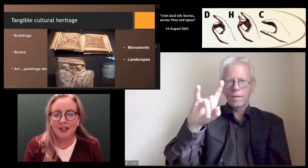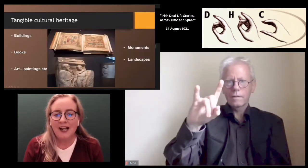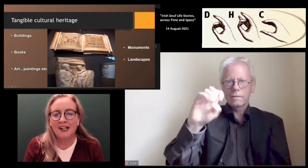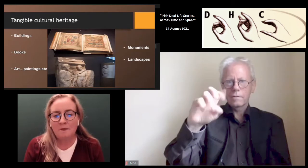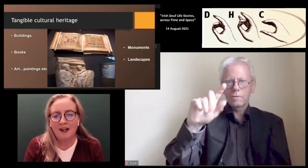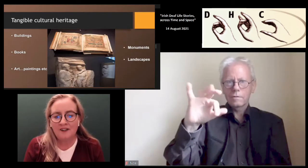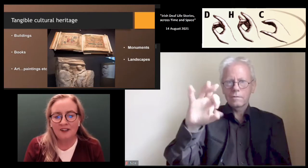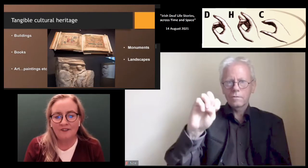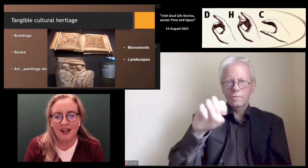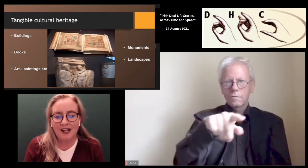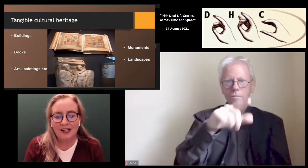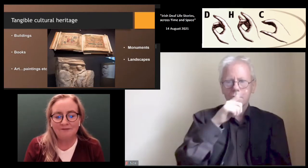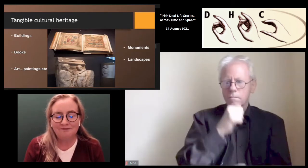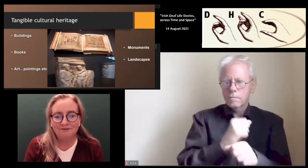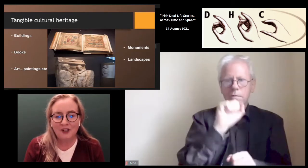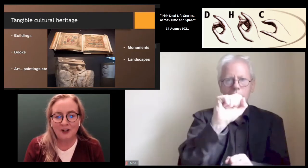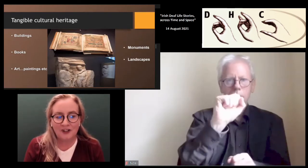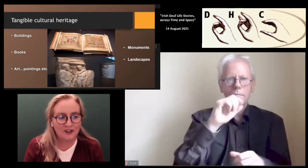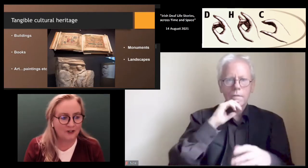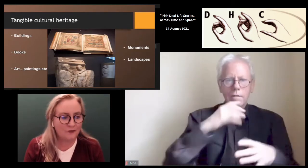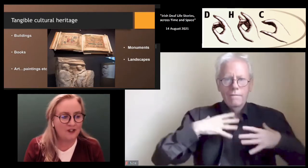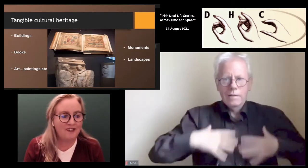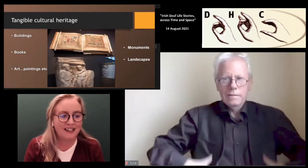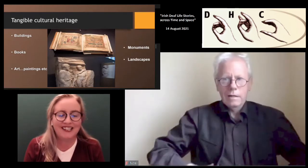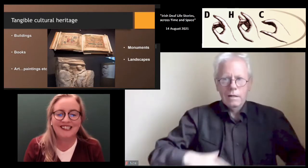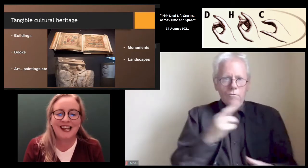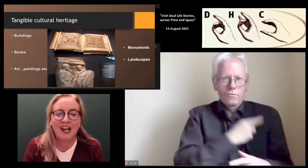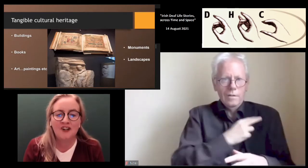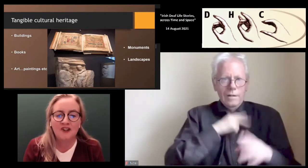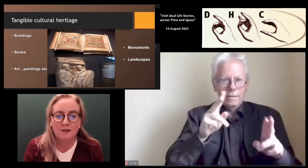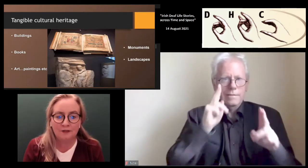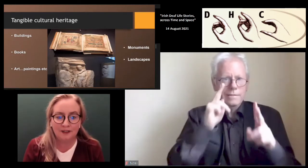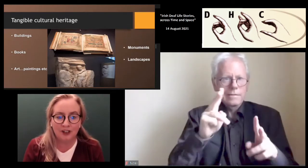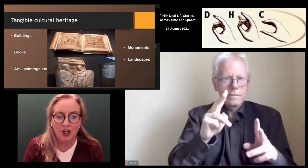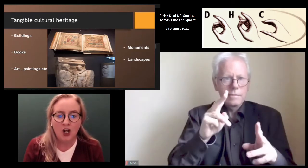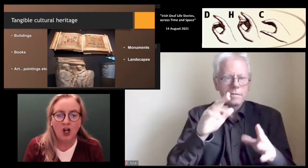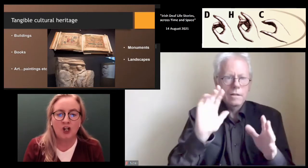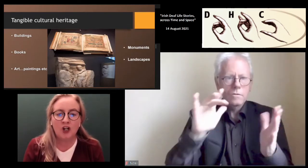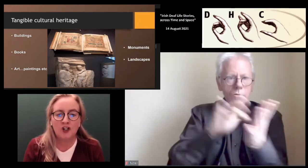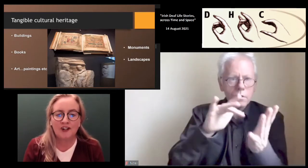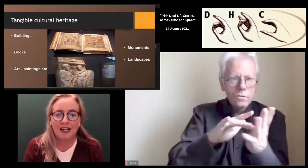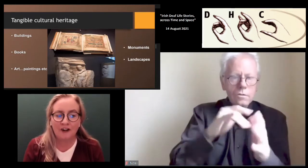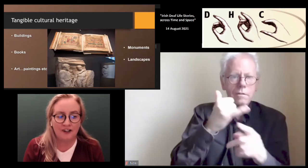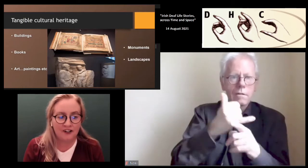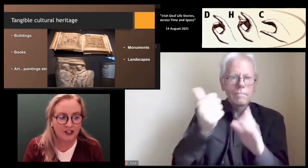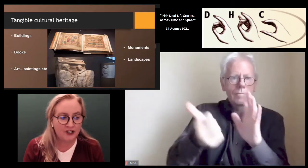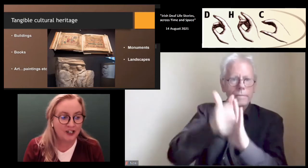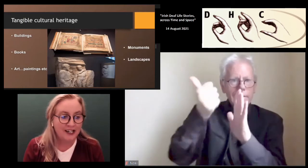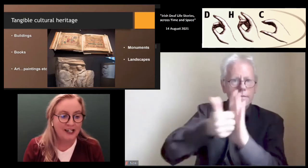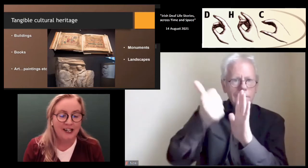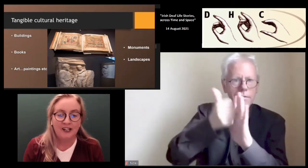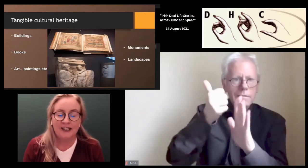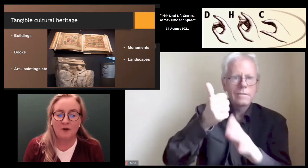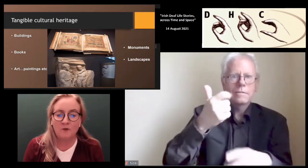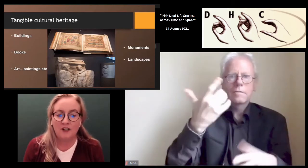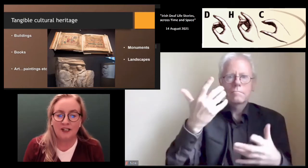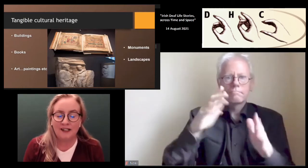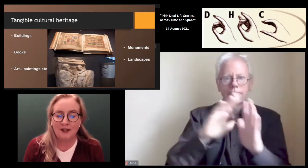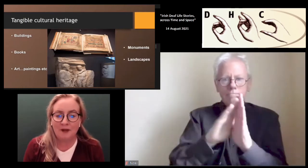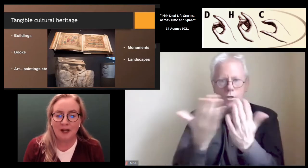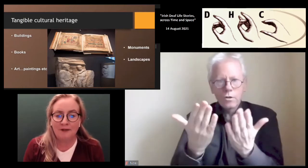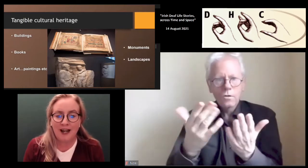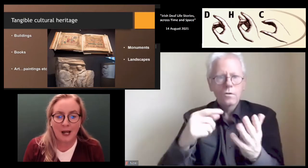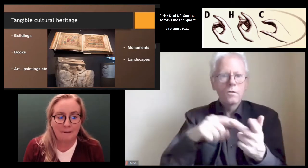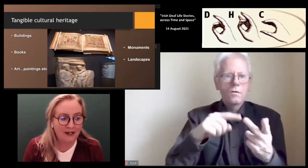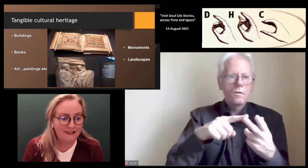As part of culture, we've got the tangible cultural heritage that